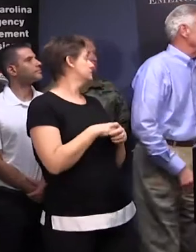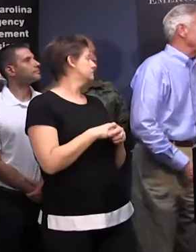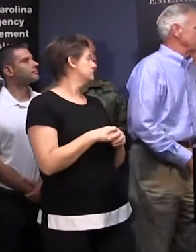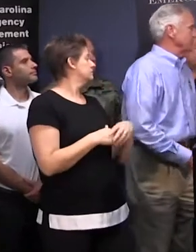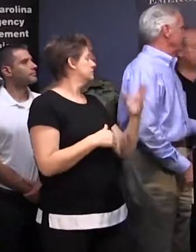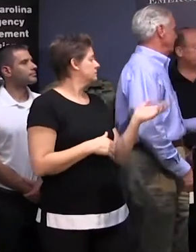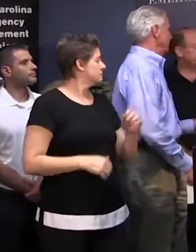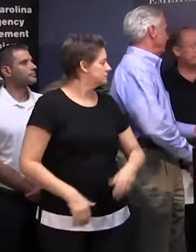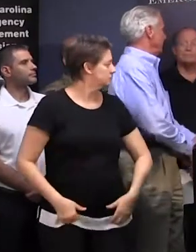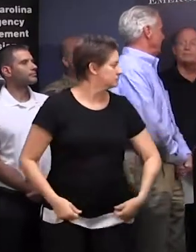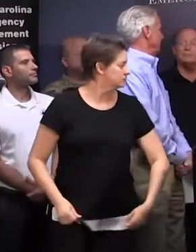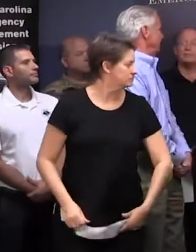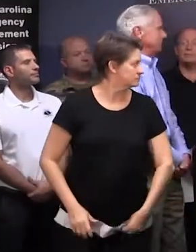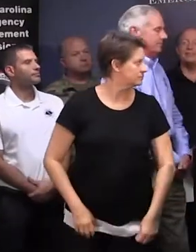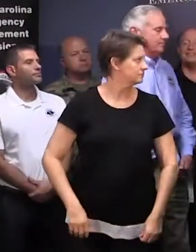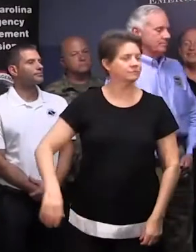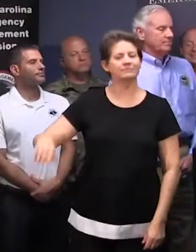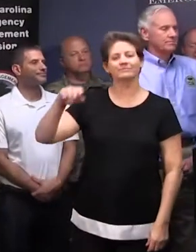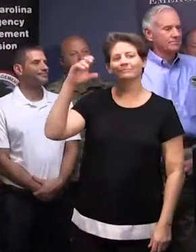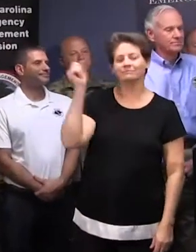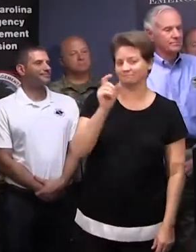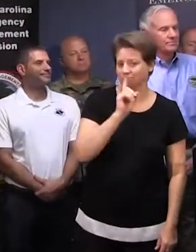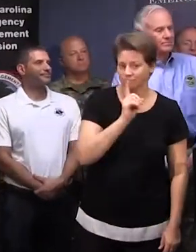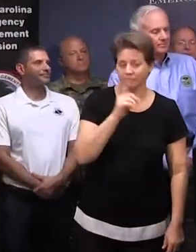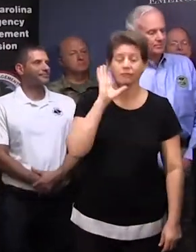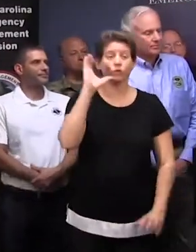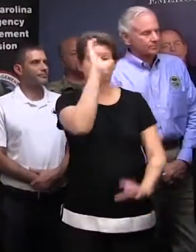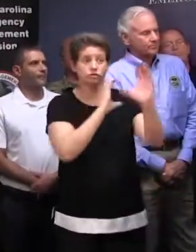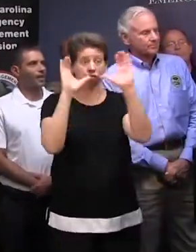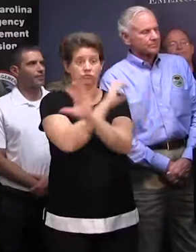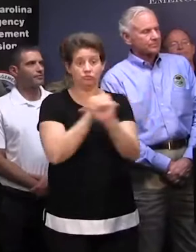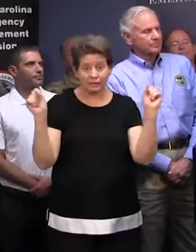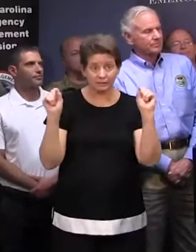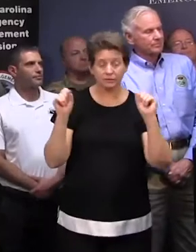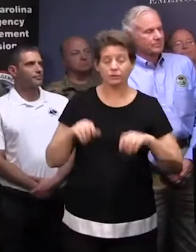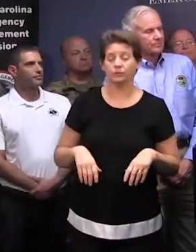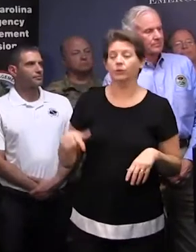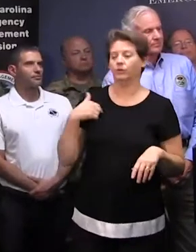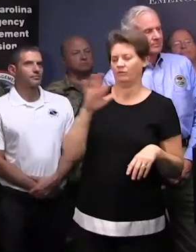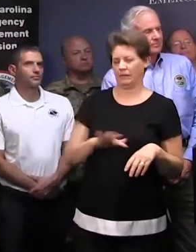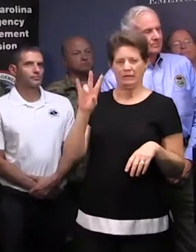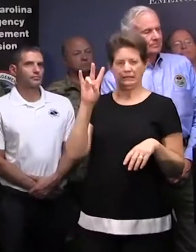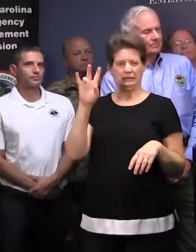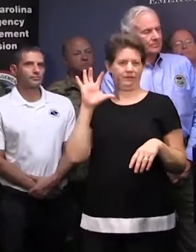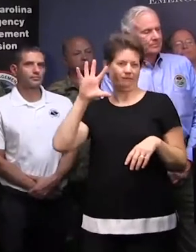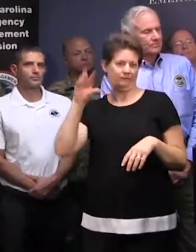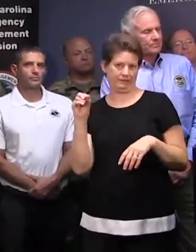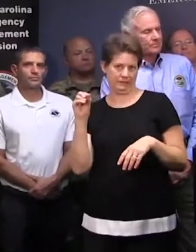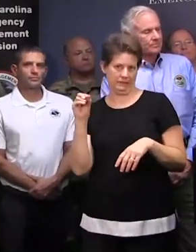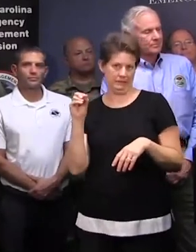Ms. Falk? Sure. Yes, sir. Yes, for search and rescue assets, we have about 750